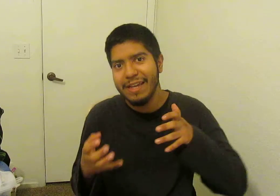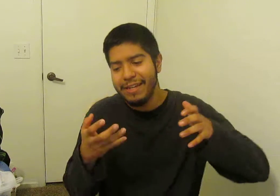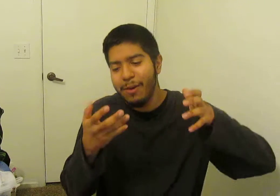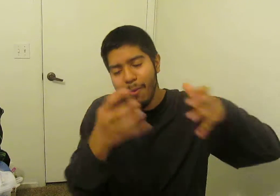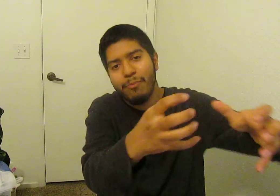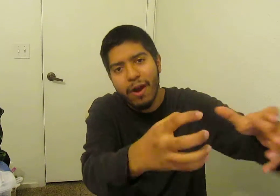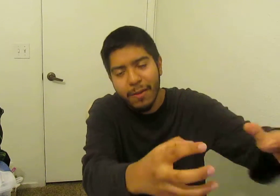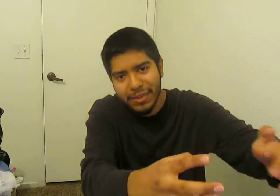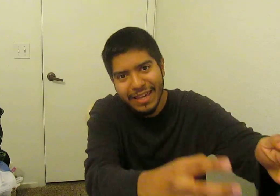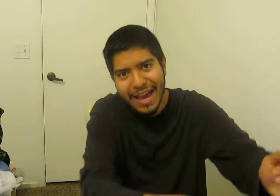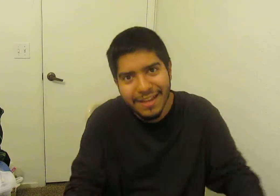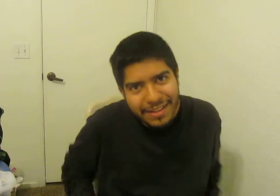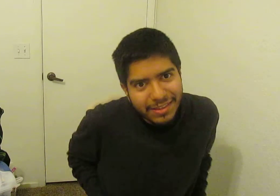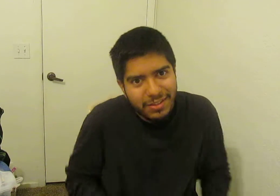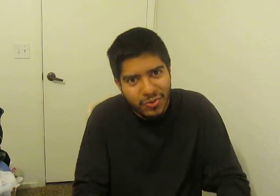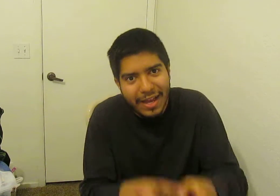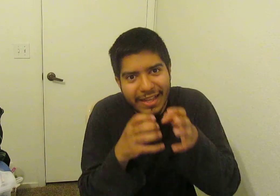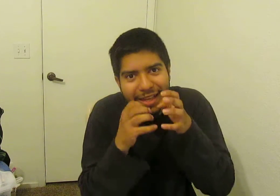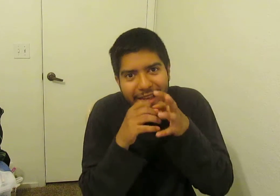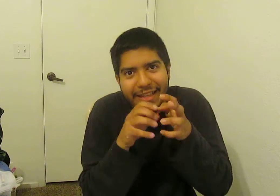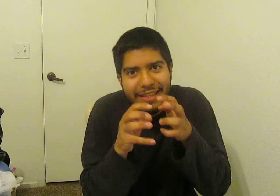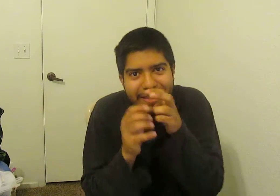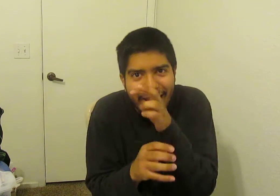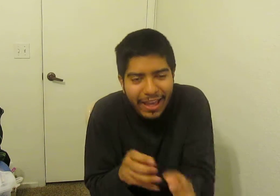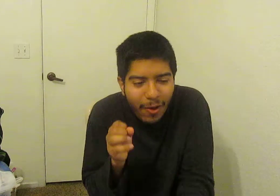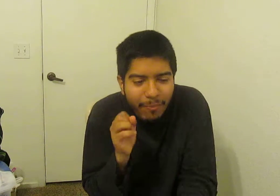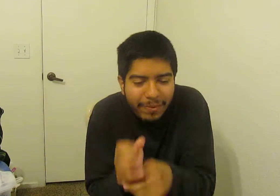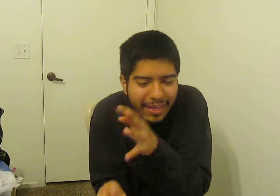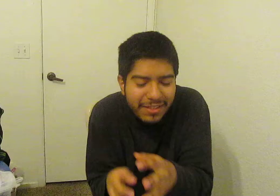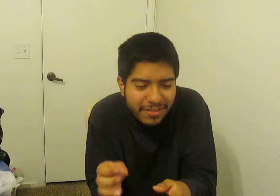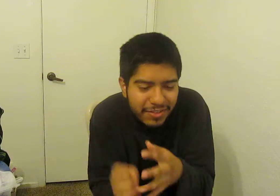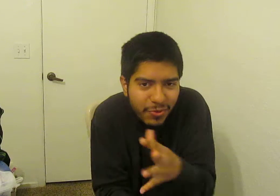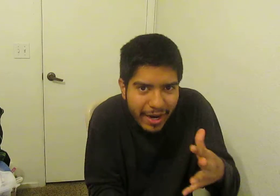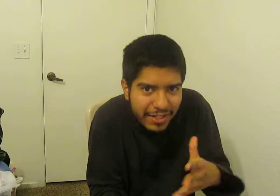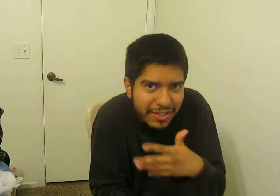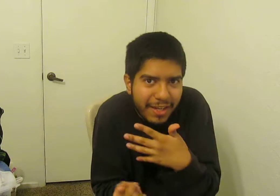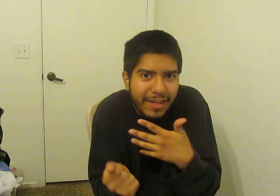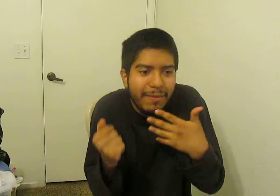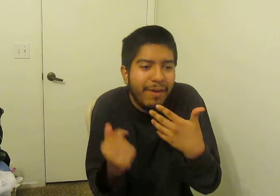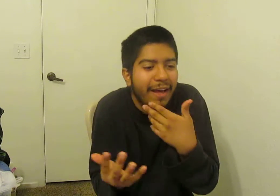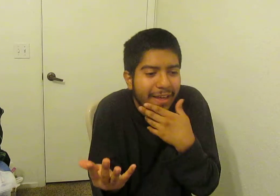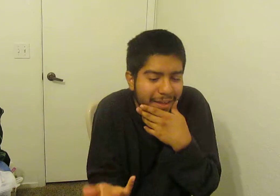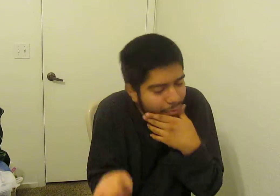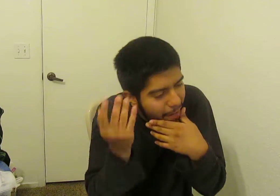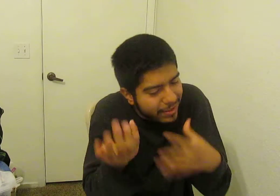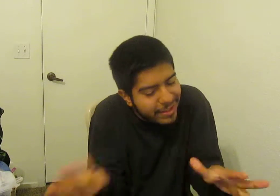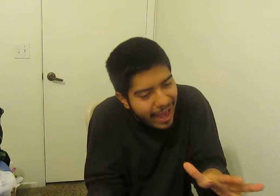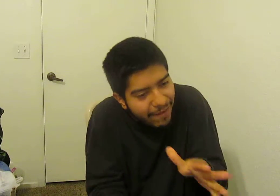Akira and brought up the cat to try to help ease the situation, but probably to not have